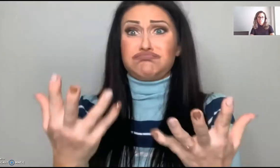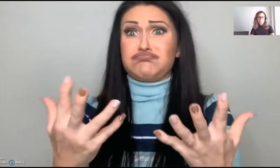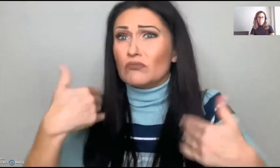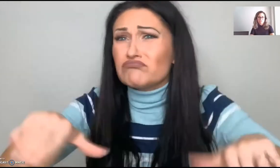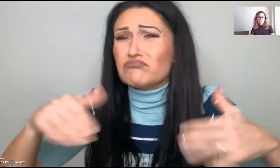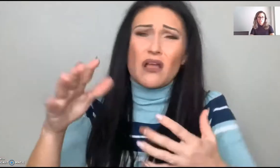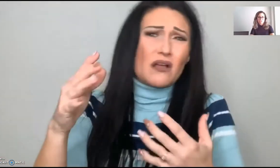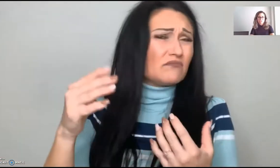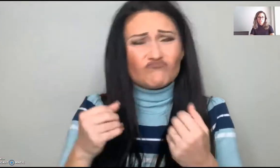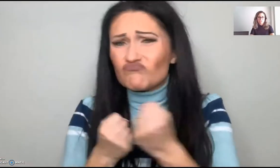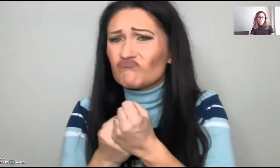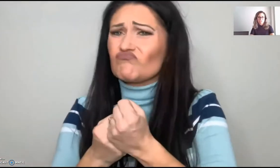situations.